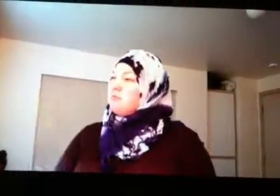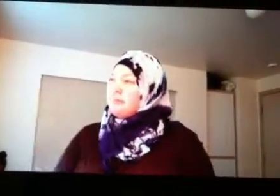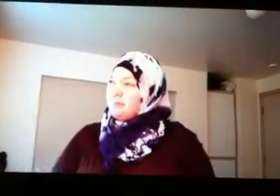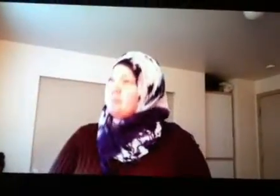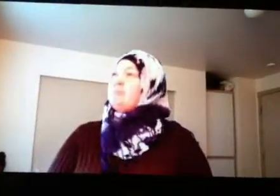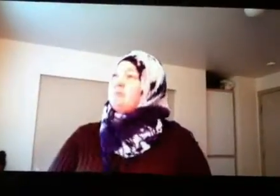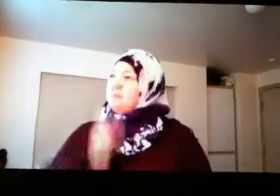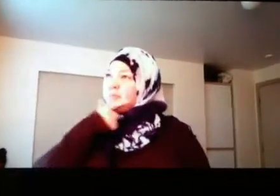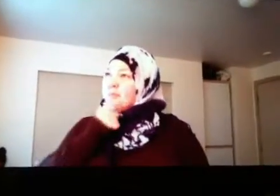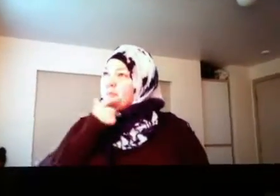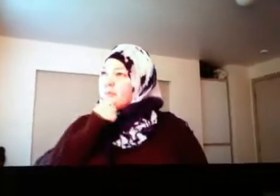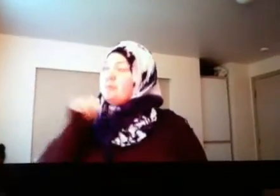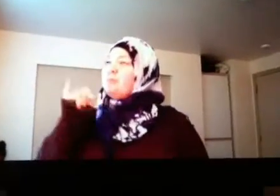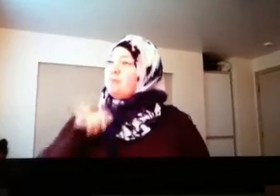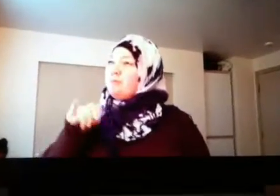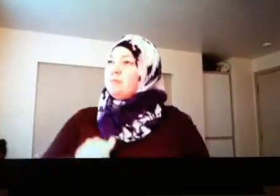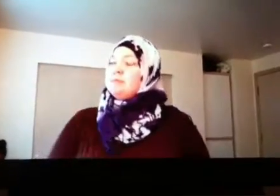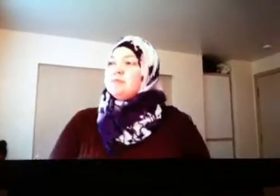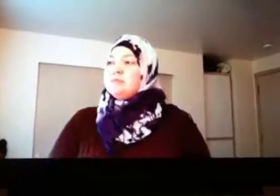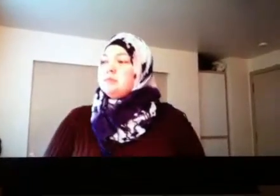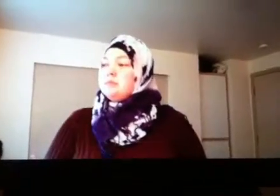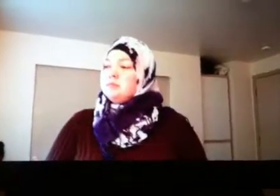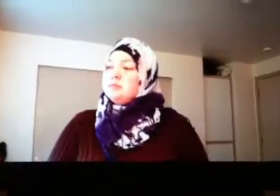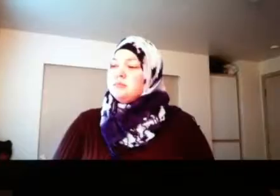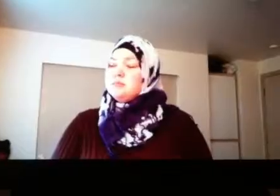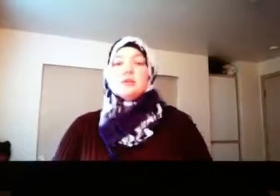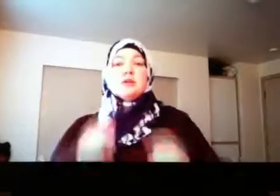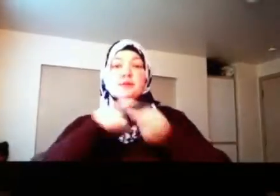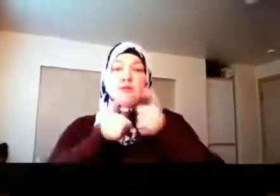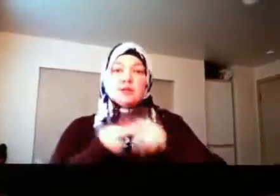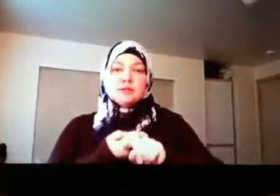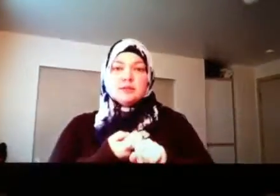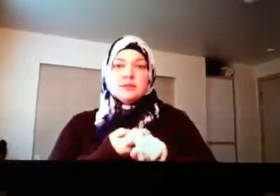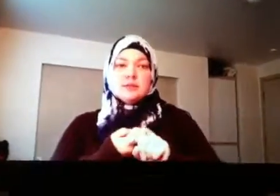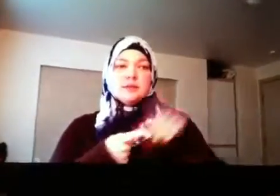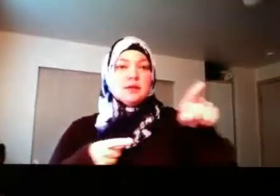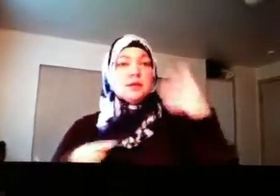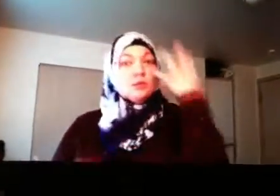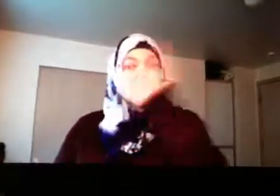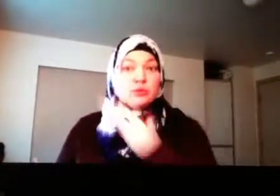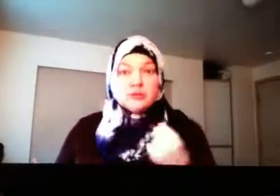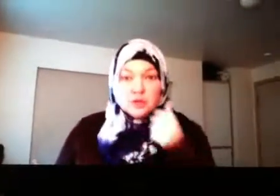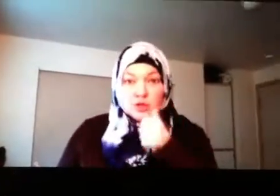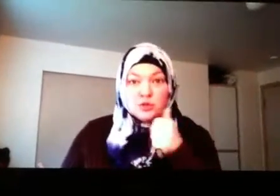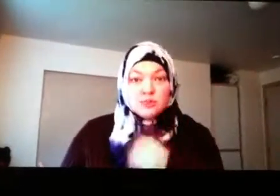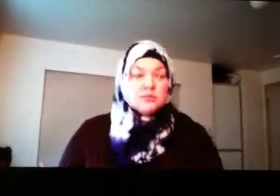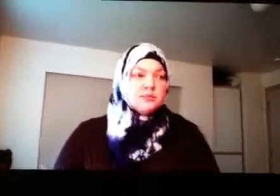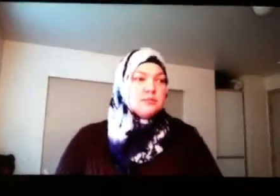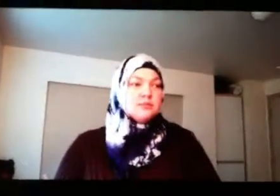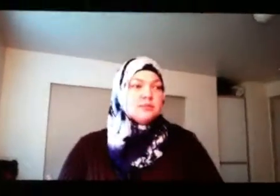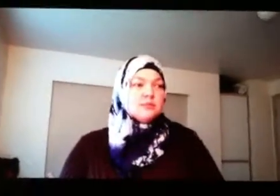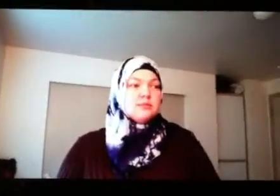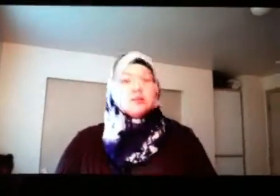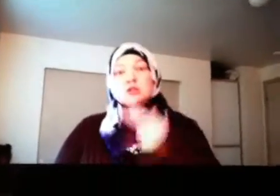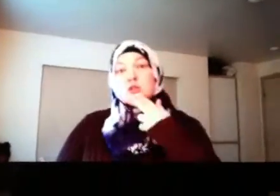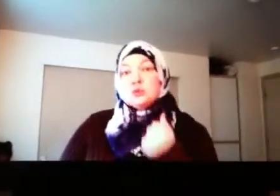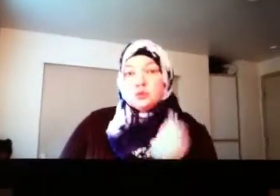And I start to think, yeah, my friends, I'm friends with a beautiful girl.